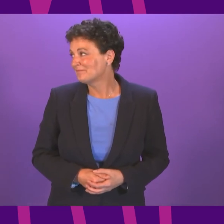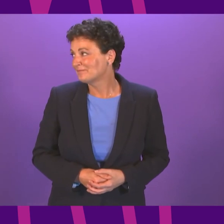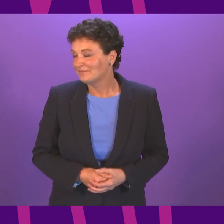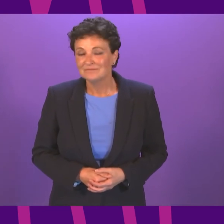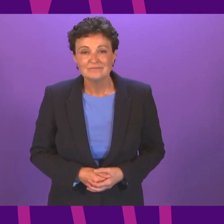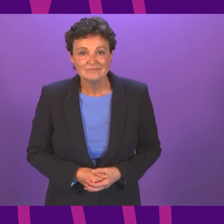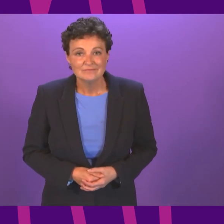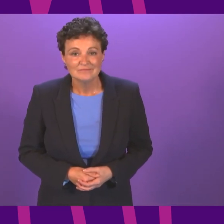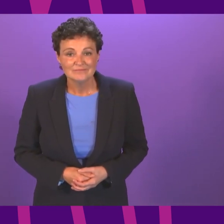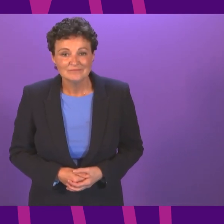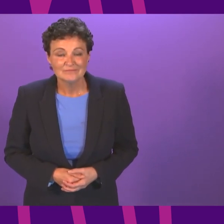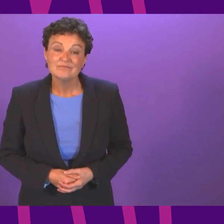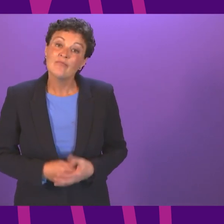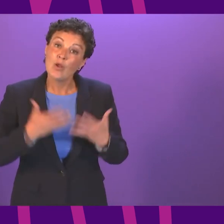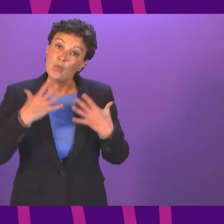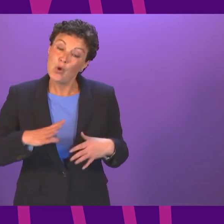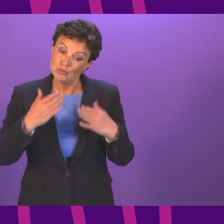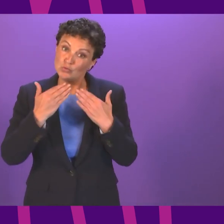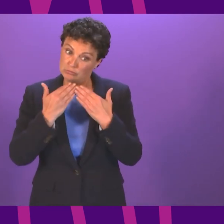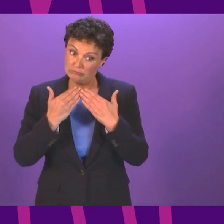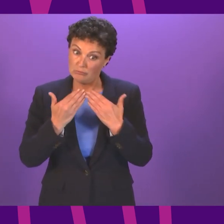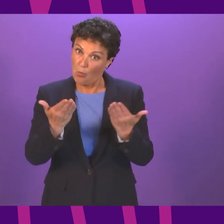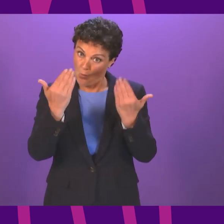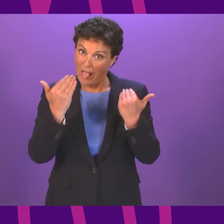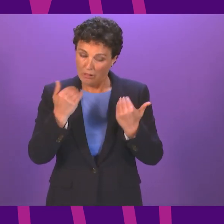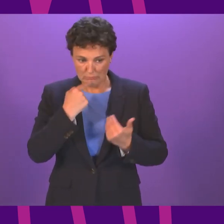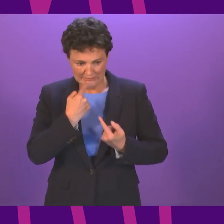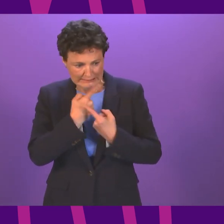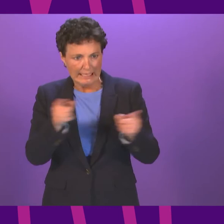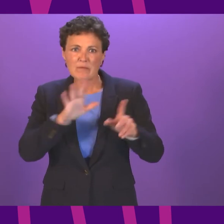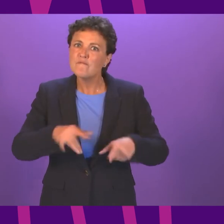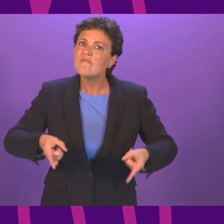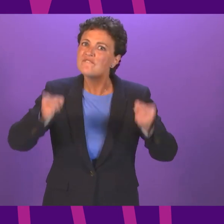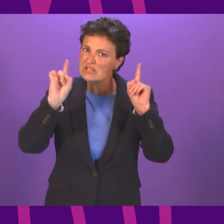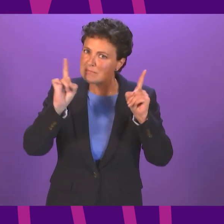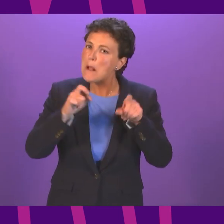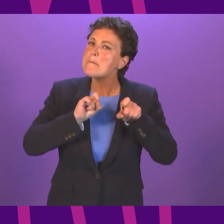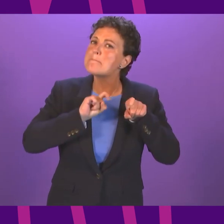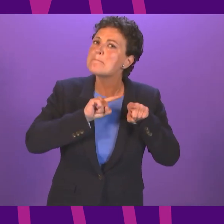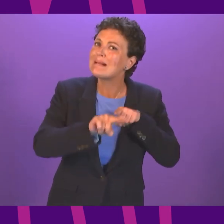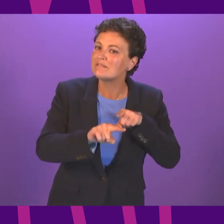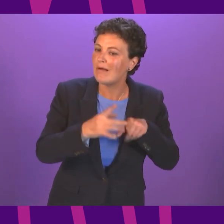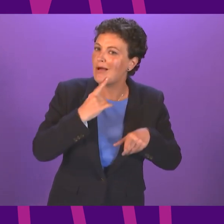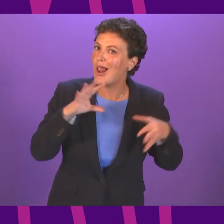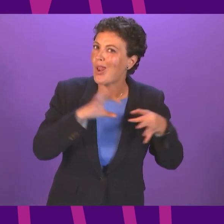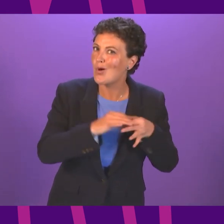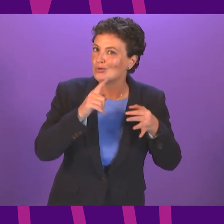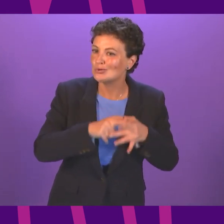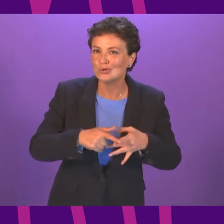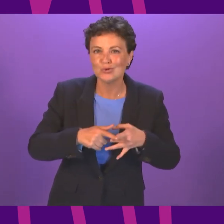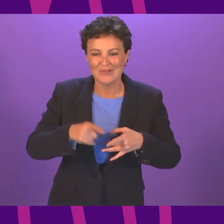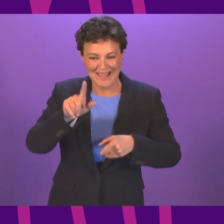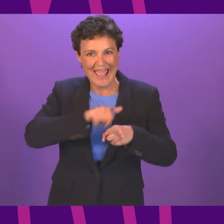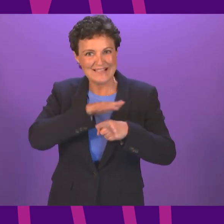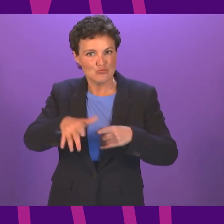Officer. Can I welcome the statement from the First Minister, particularly for the festivals and friends starting